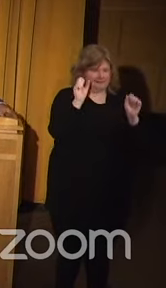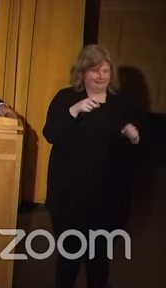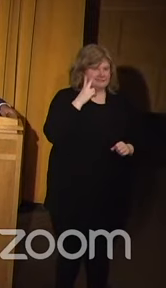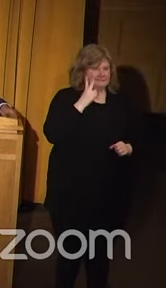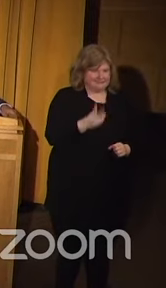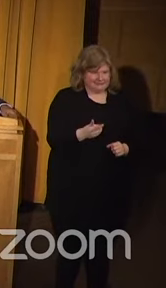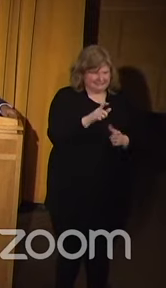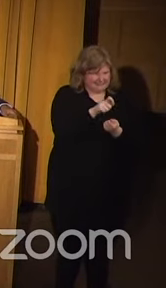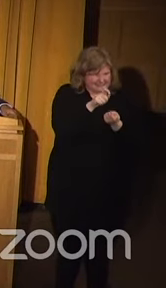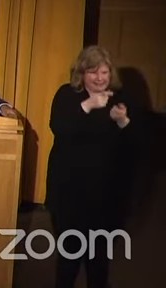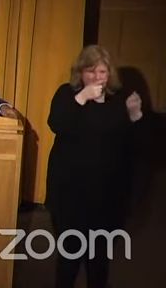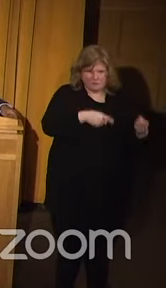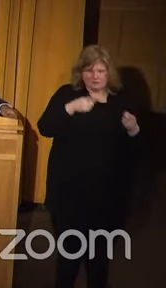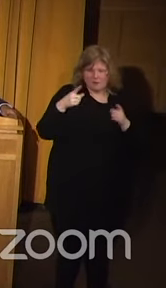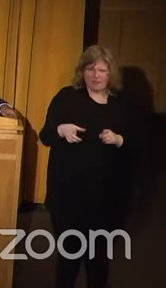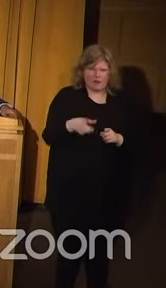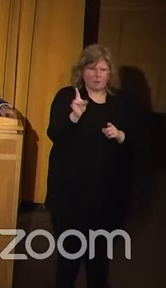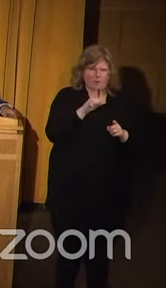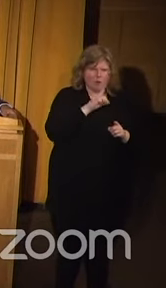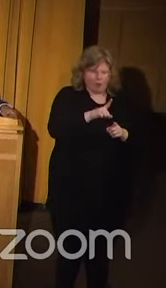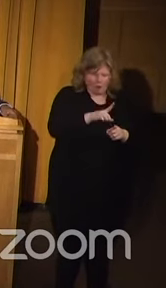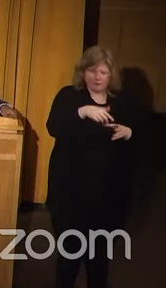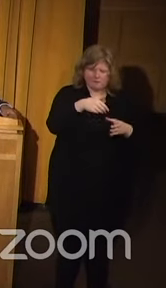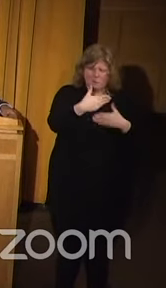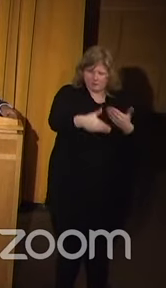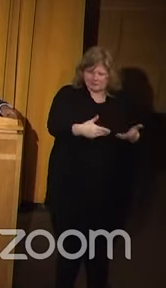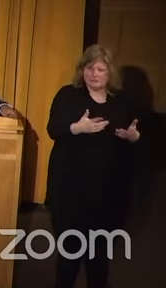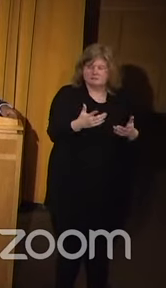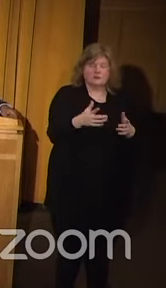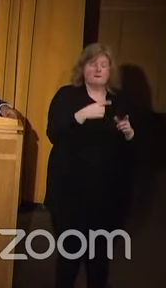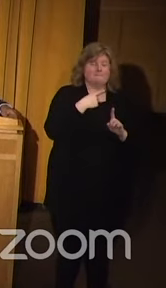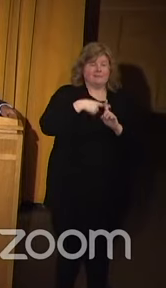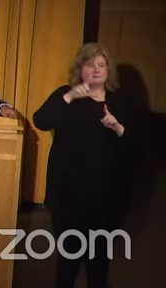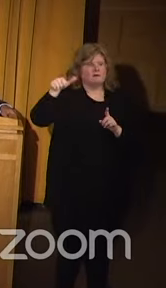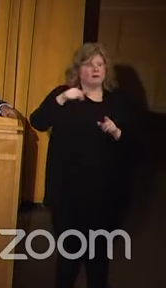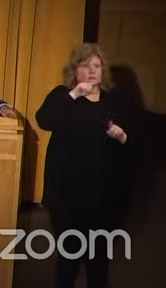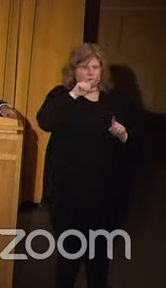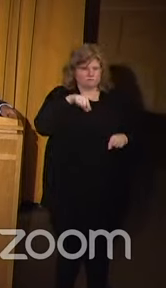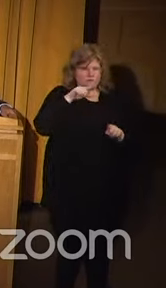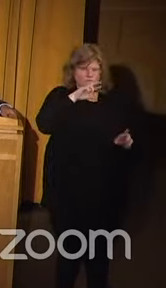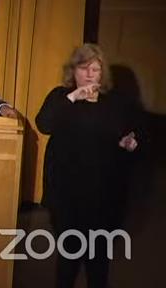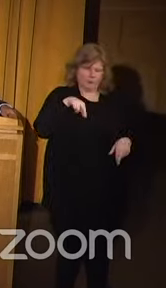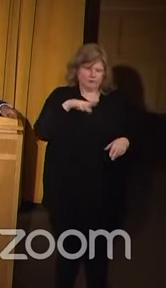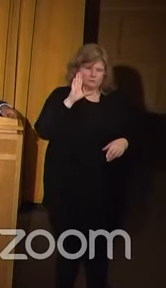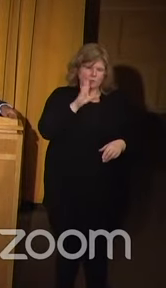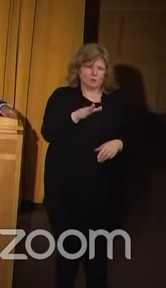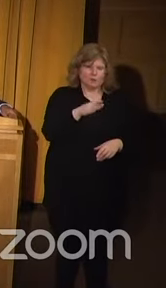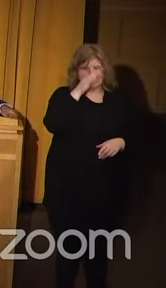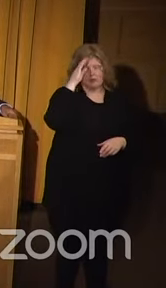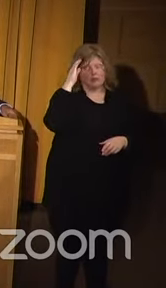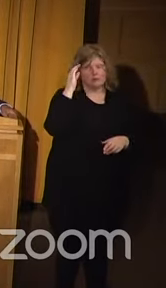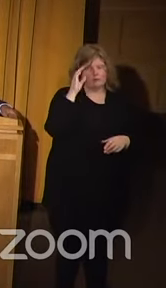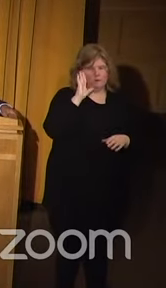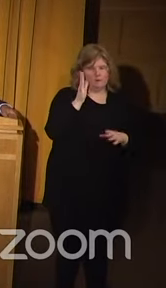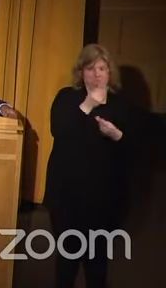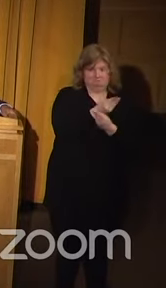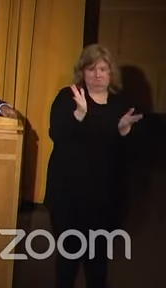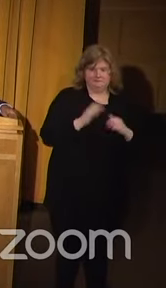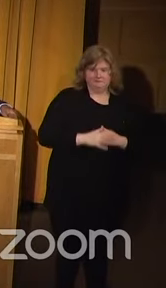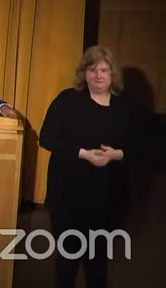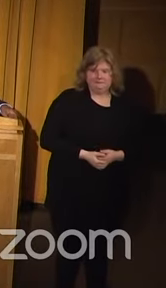is and what the progress is in addition to other reports that we will issue.